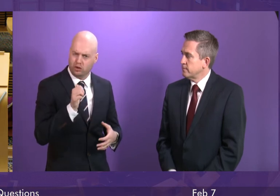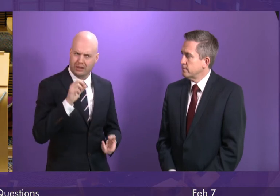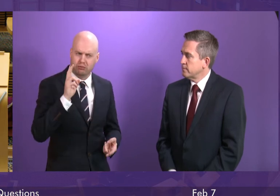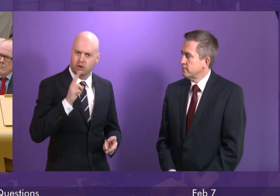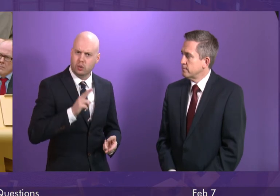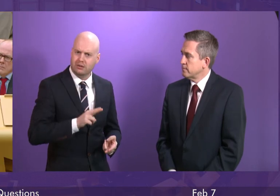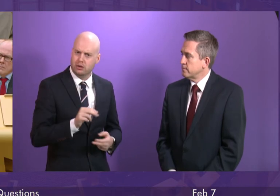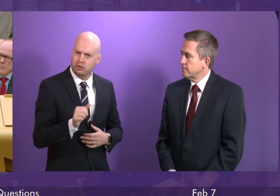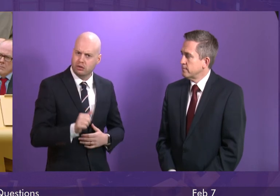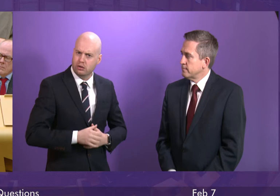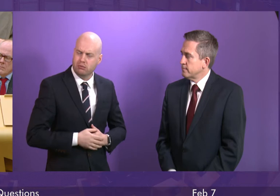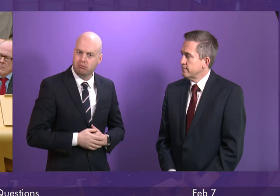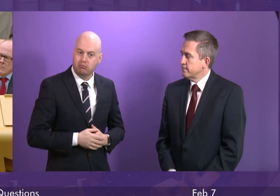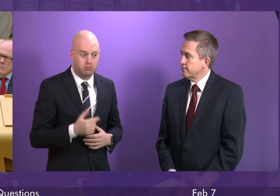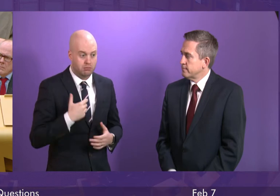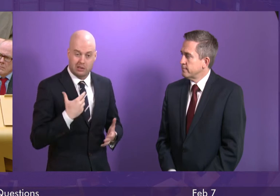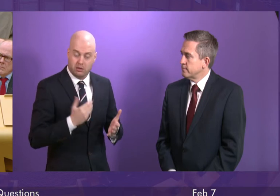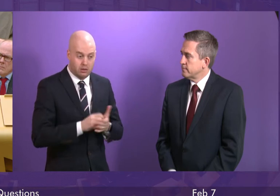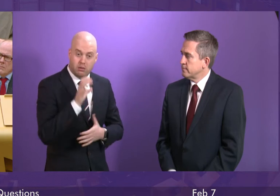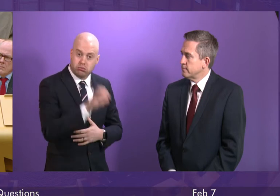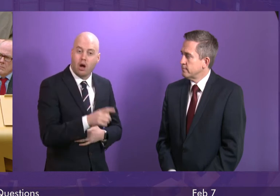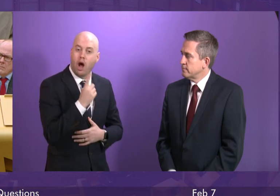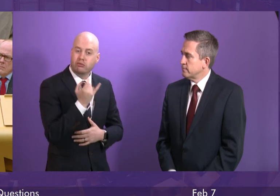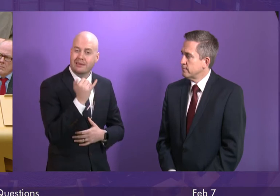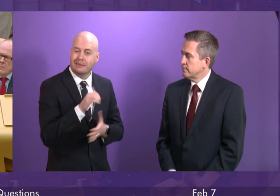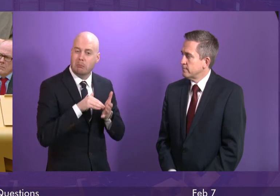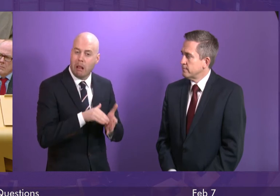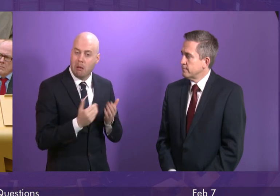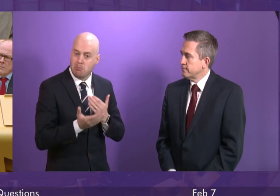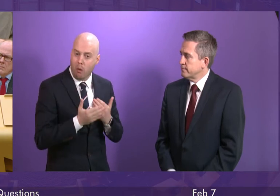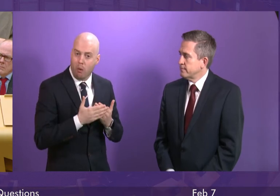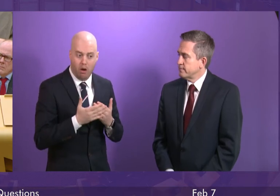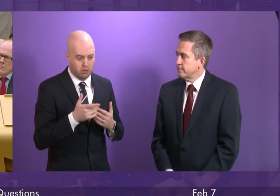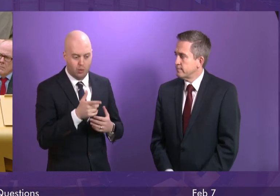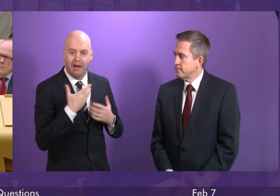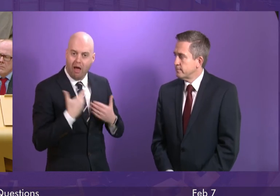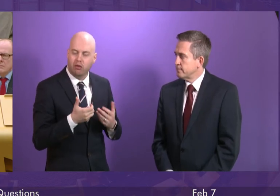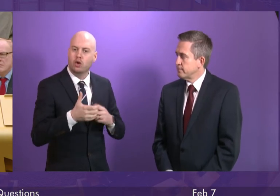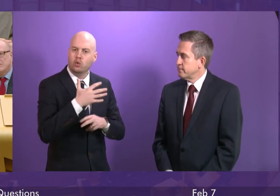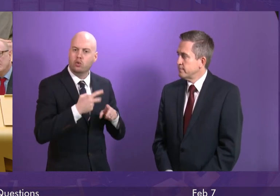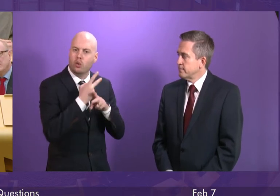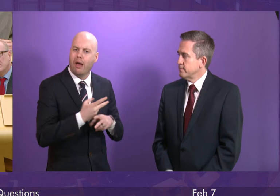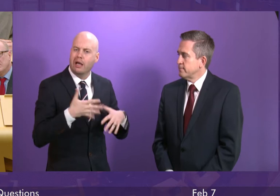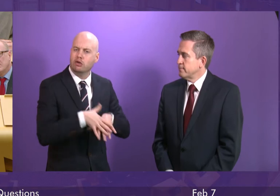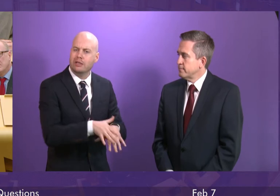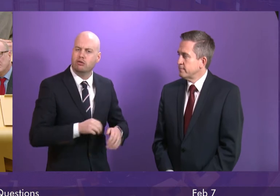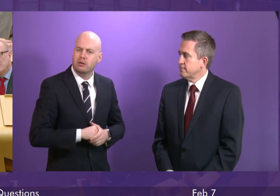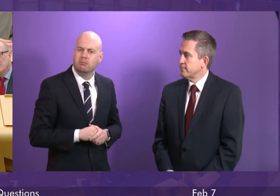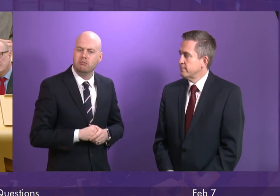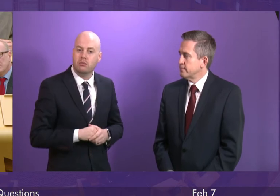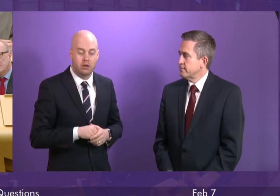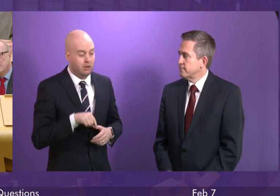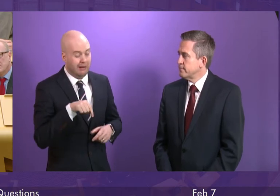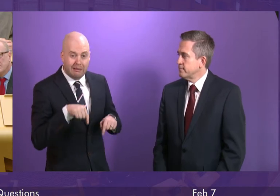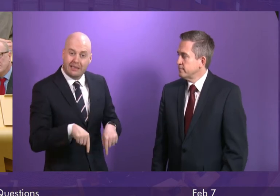of Edinburgh. We have put £160 million more into health and social care integration. Now these are the judgements that the government